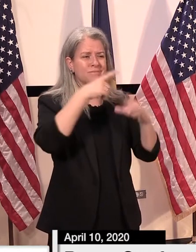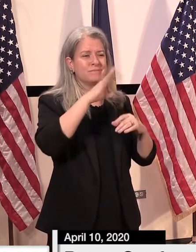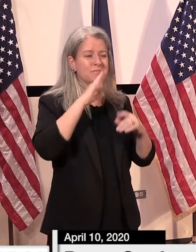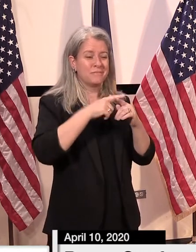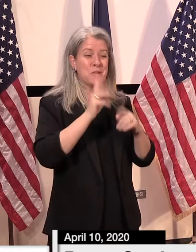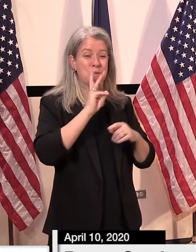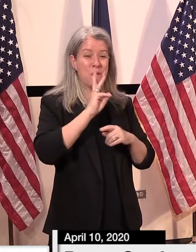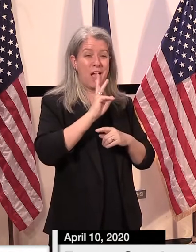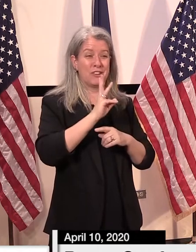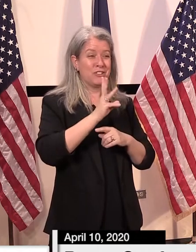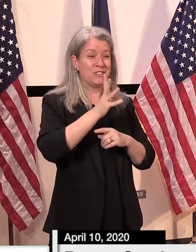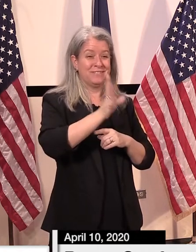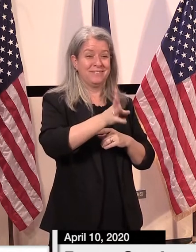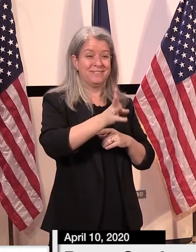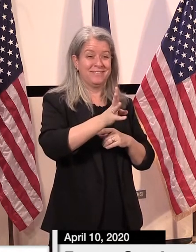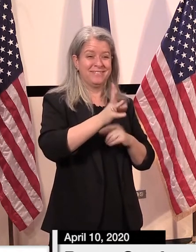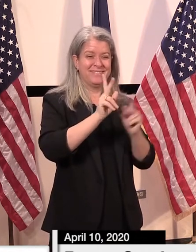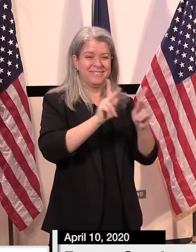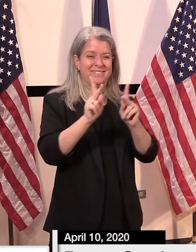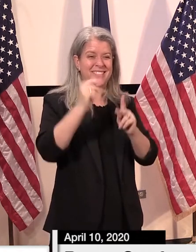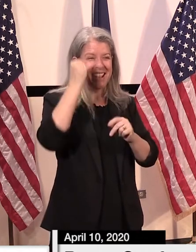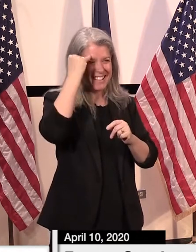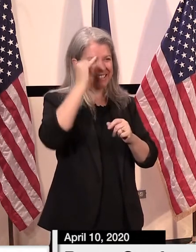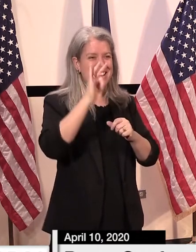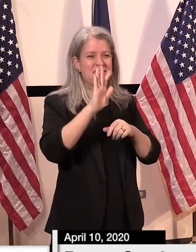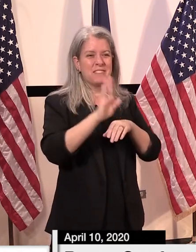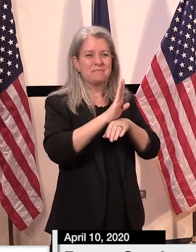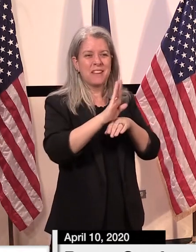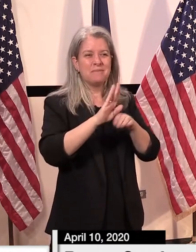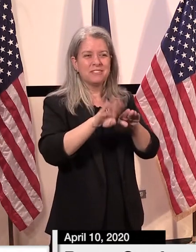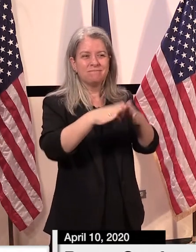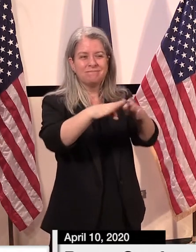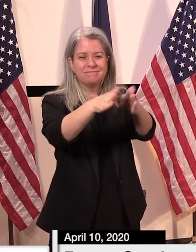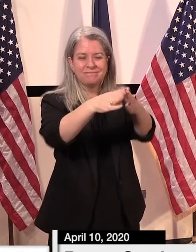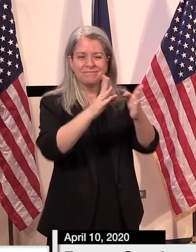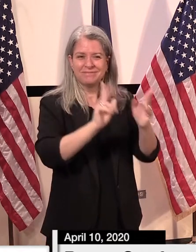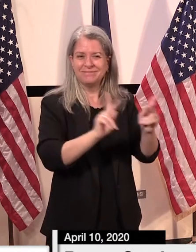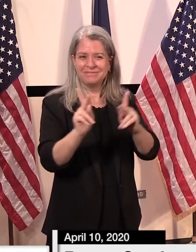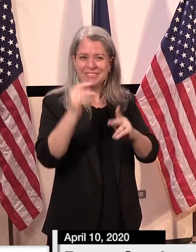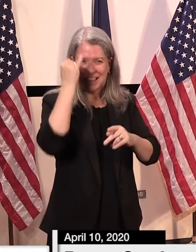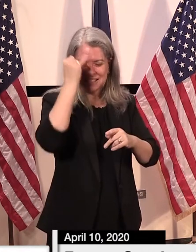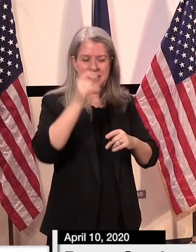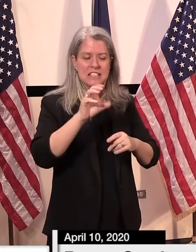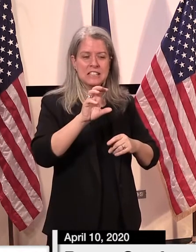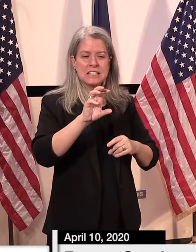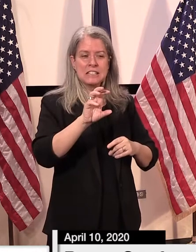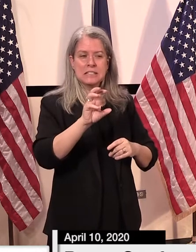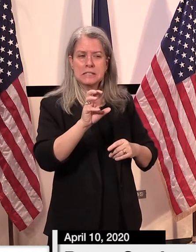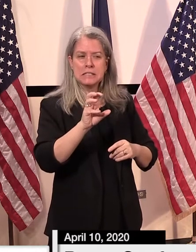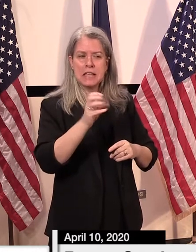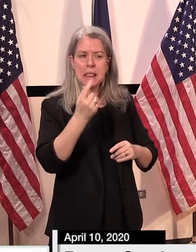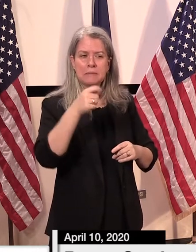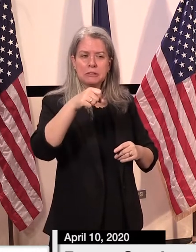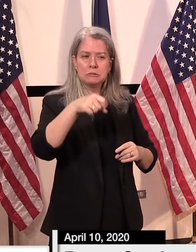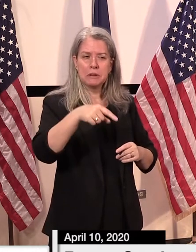commerce. And, uh, it sounds like there's an encouraging sign for, um,